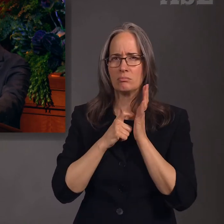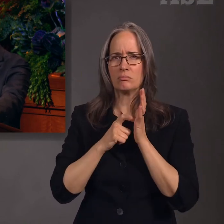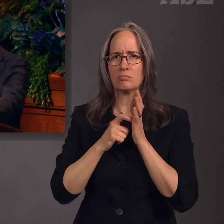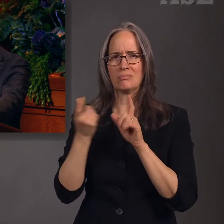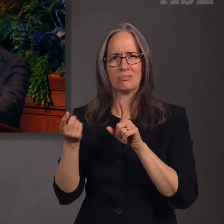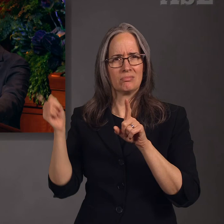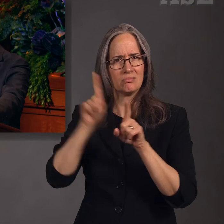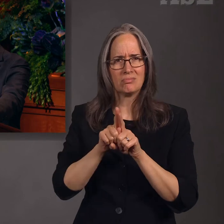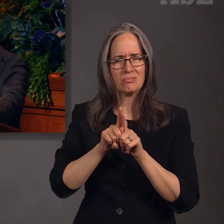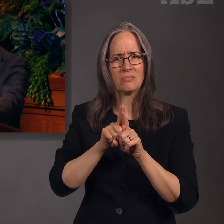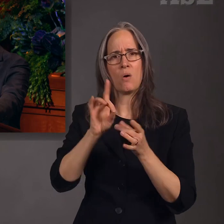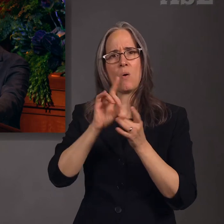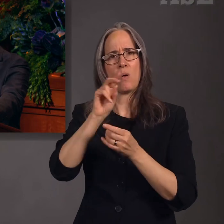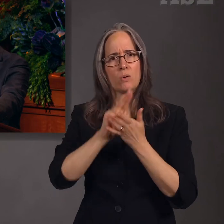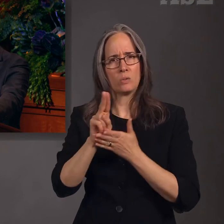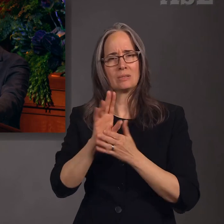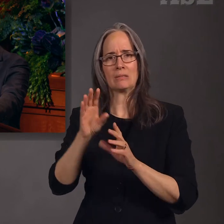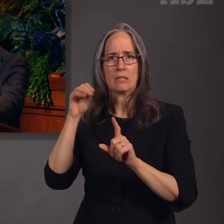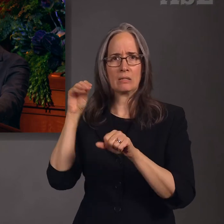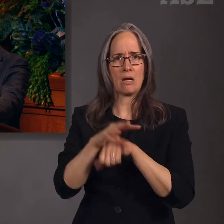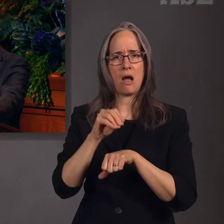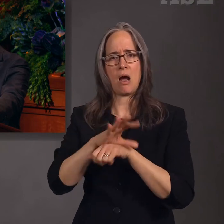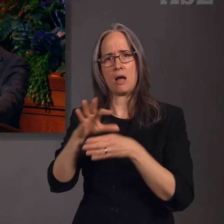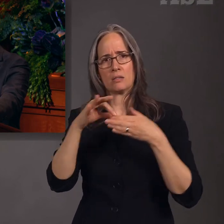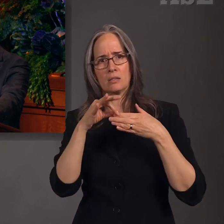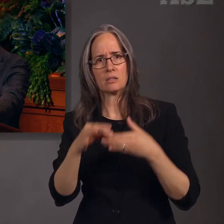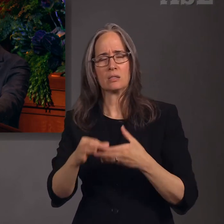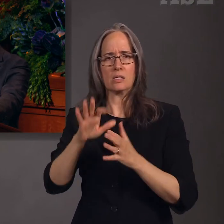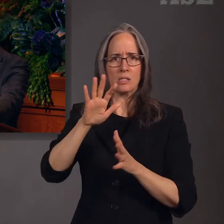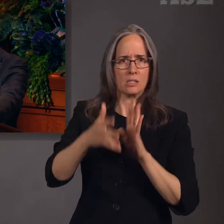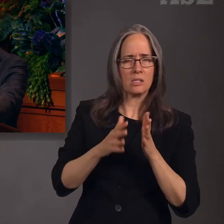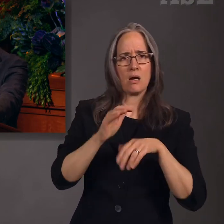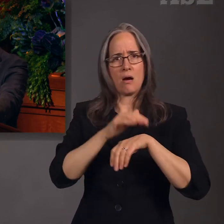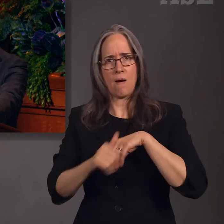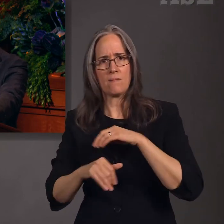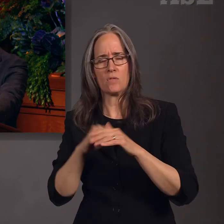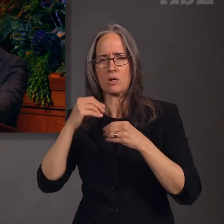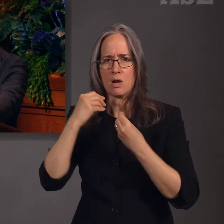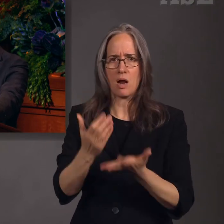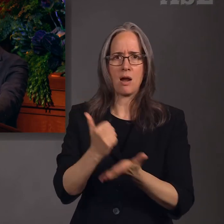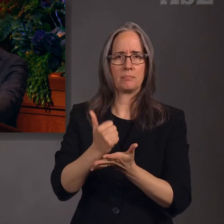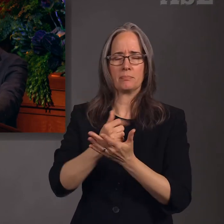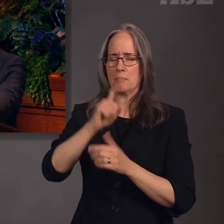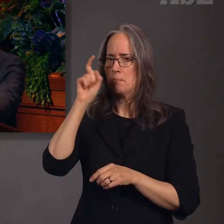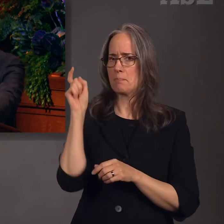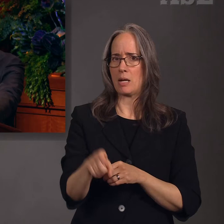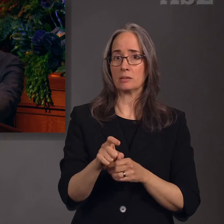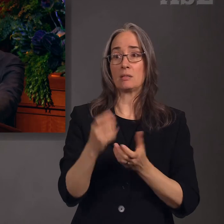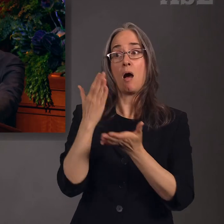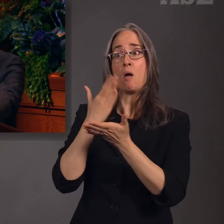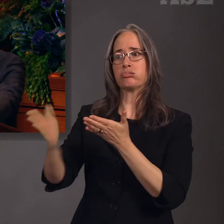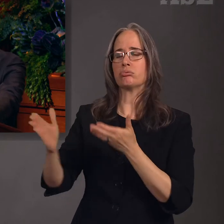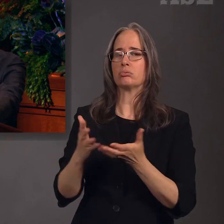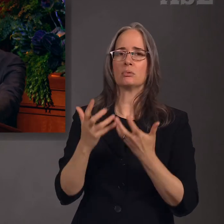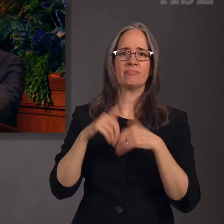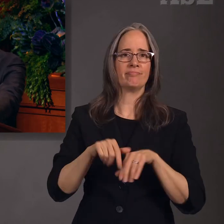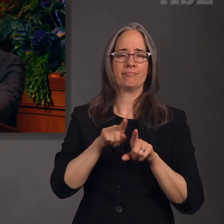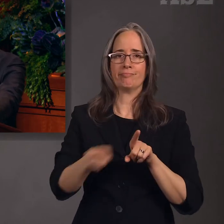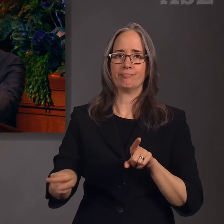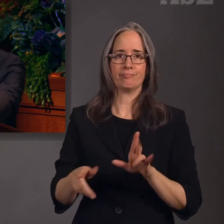influence of the Holy Ghost. Close quote. Two, the Savior instituted the ordinance of